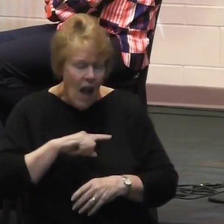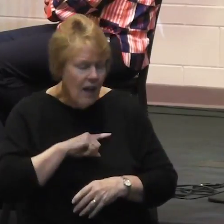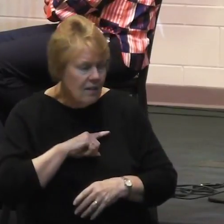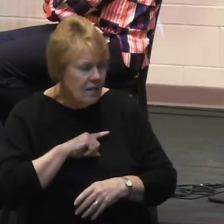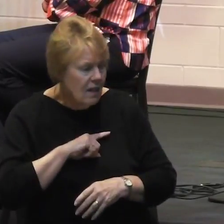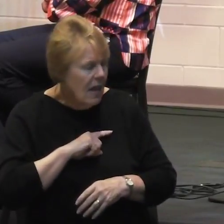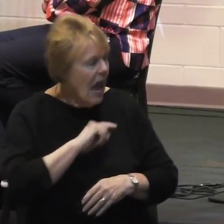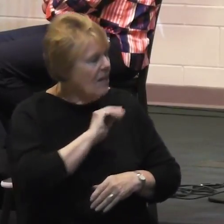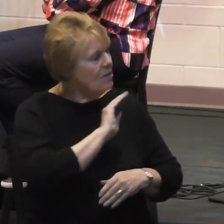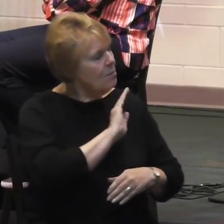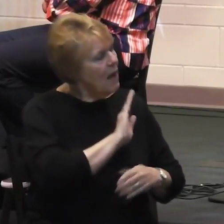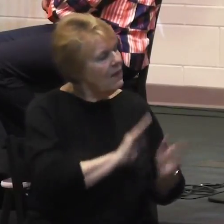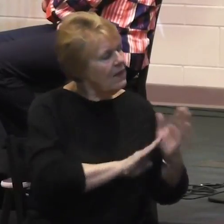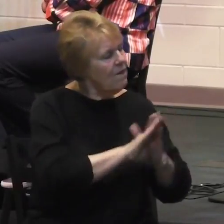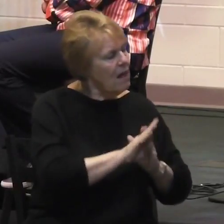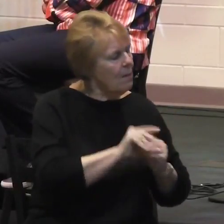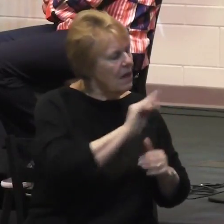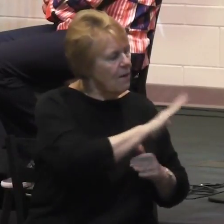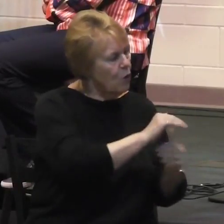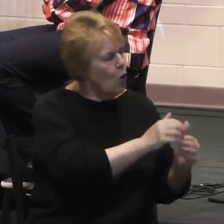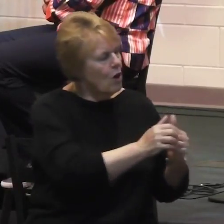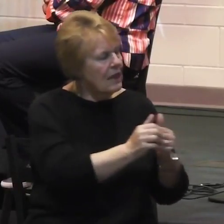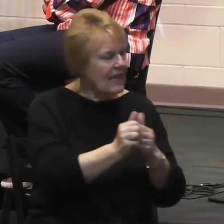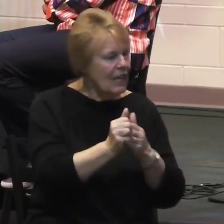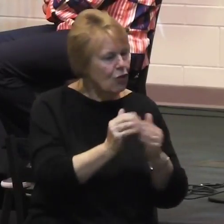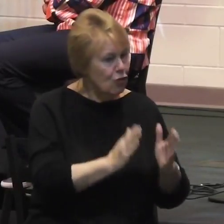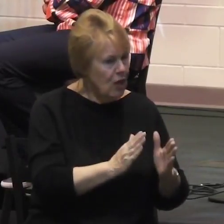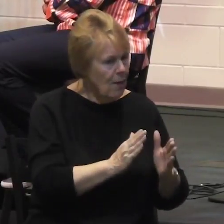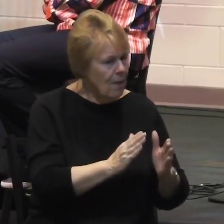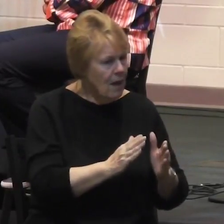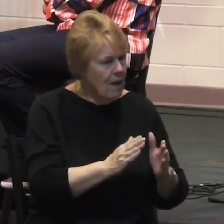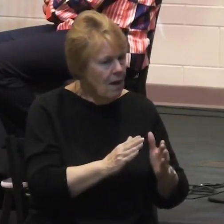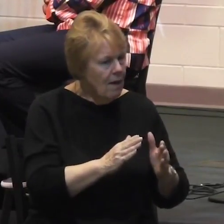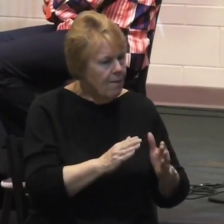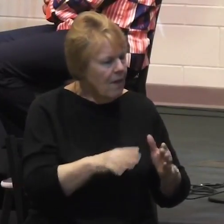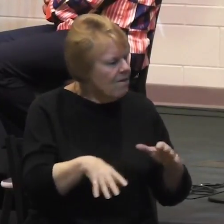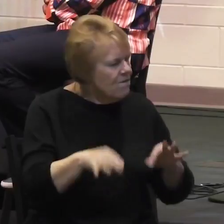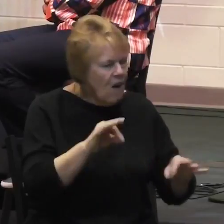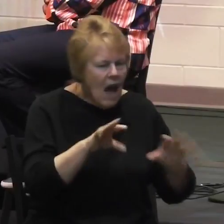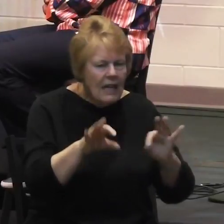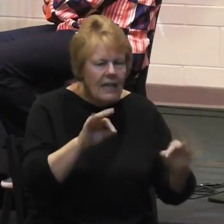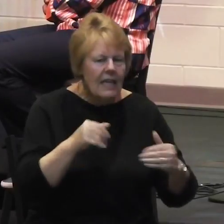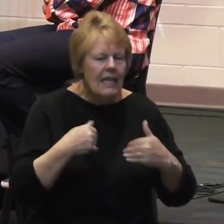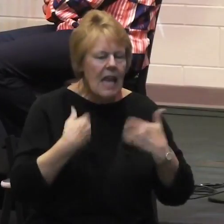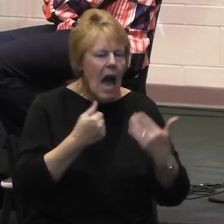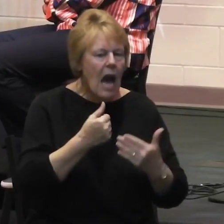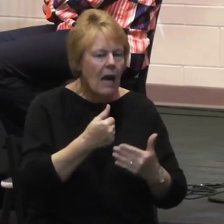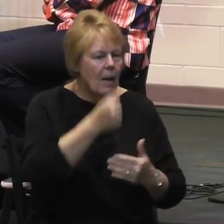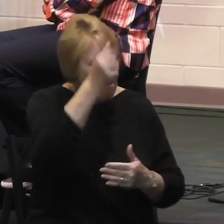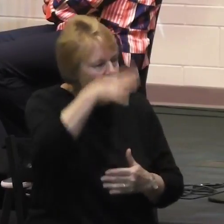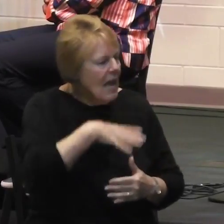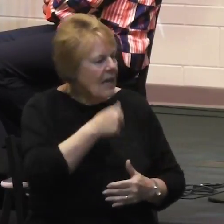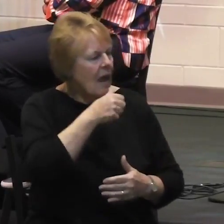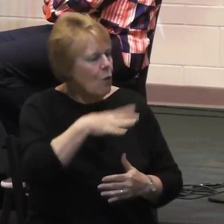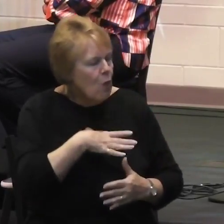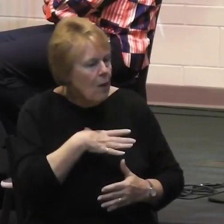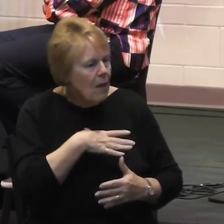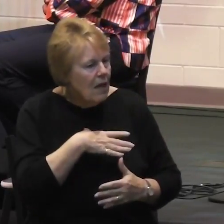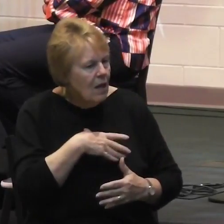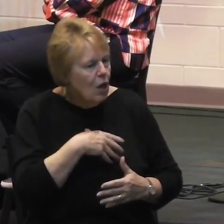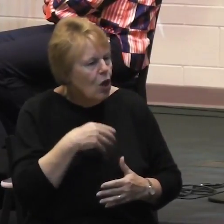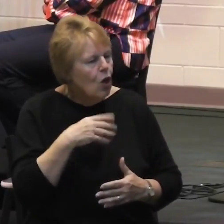on leadership development. Yes. And finding young men and women who seem to have gifts for pastoral leadership.